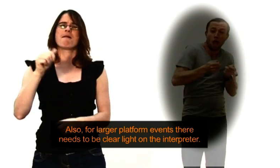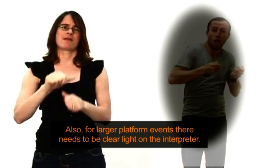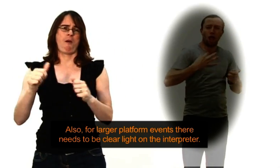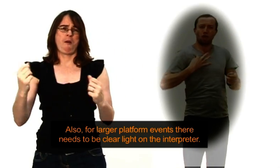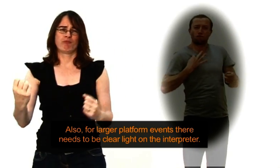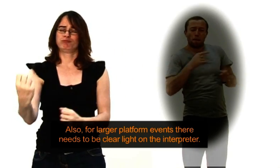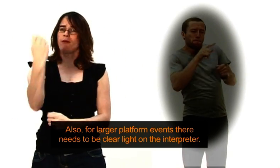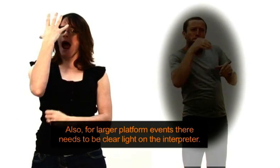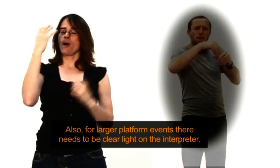interpreter.